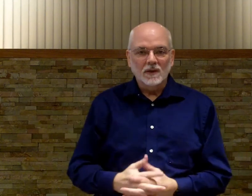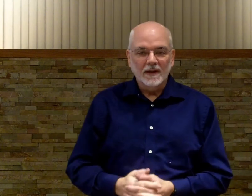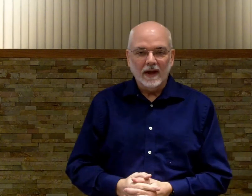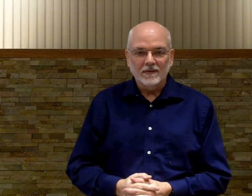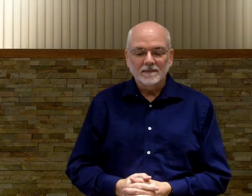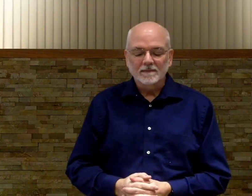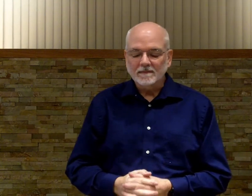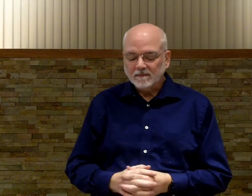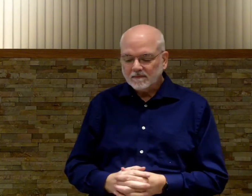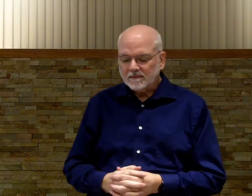would the deaf.